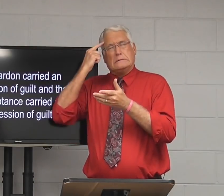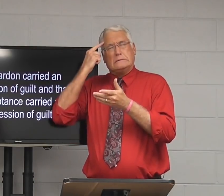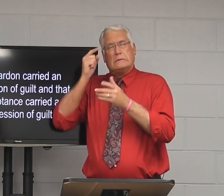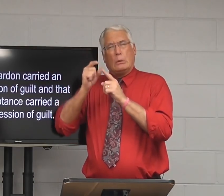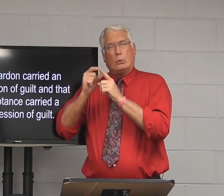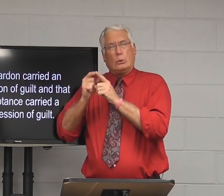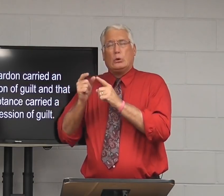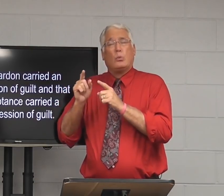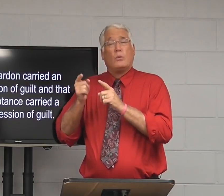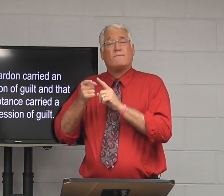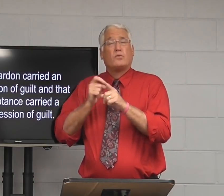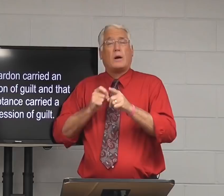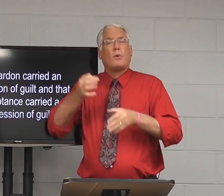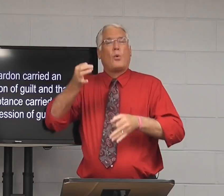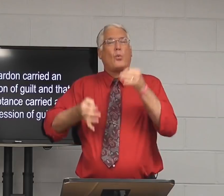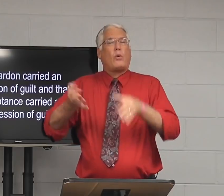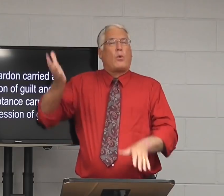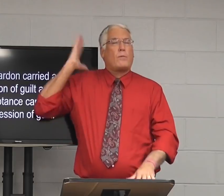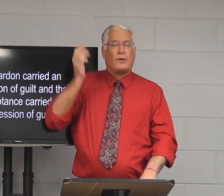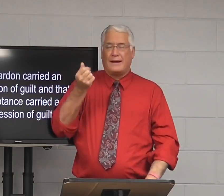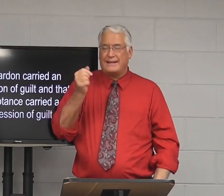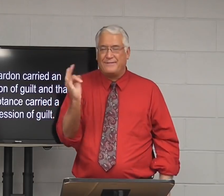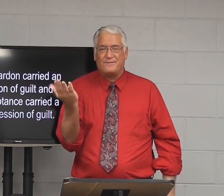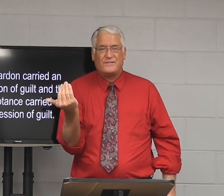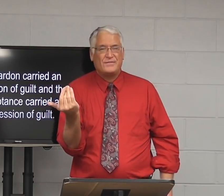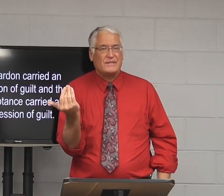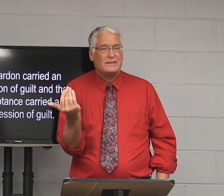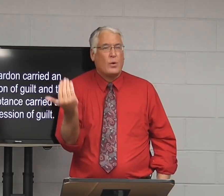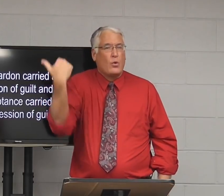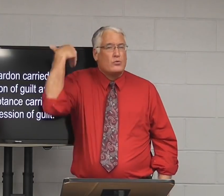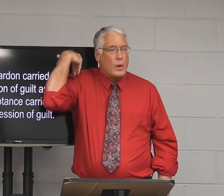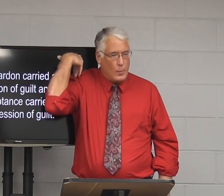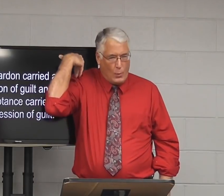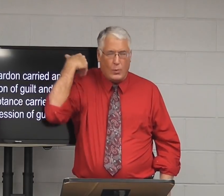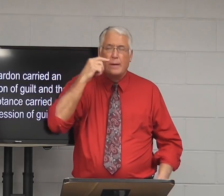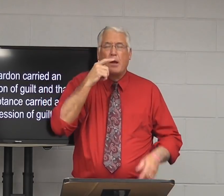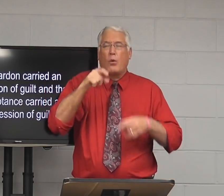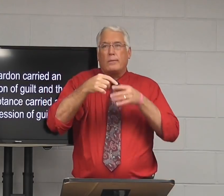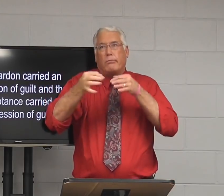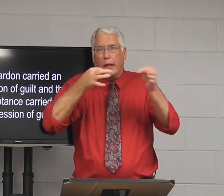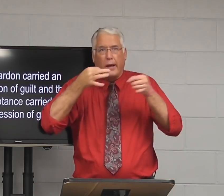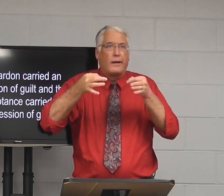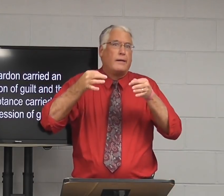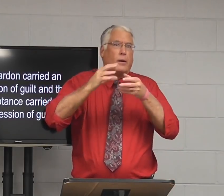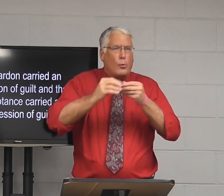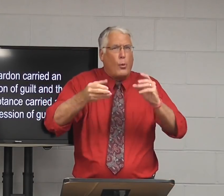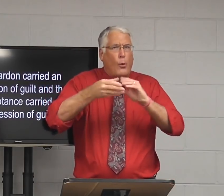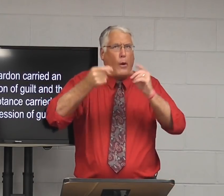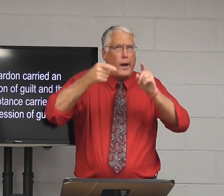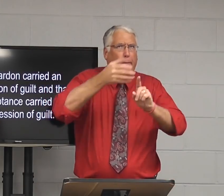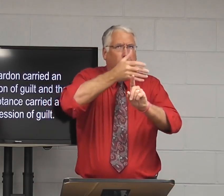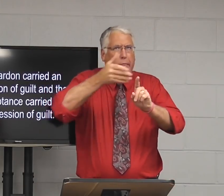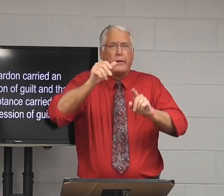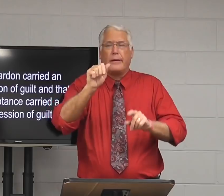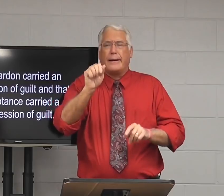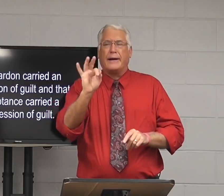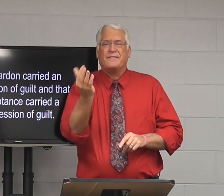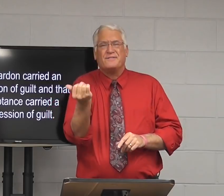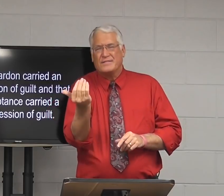You know, when he thought about this, it was from a court statement a long time ago in the 1915s. It was a story about what